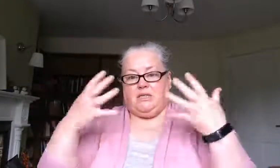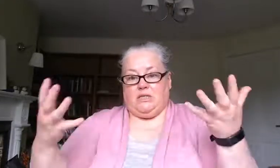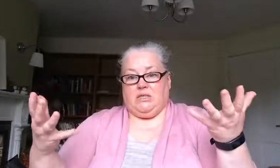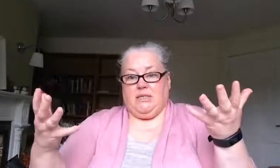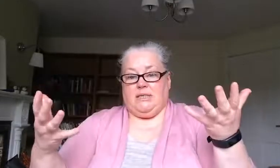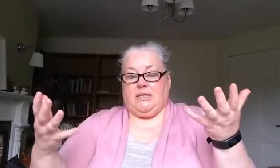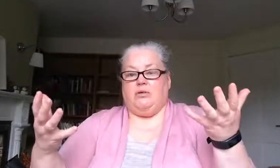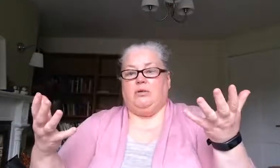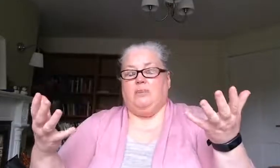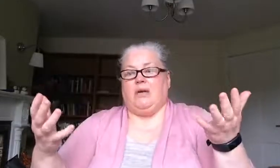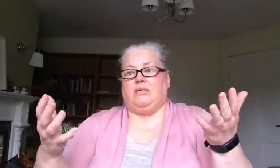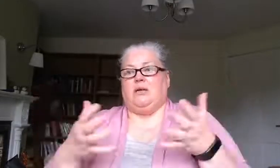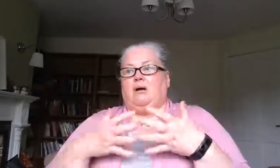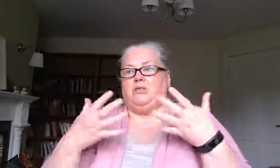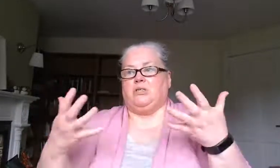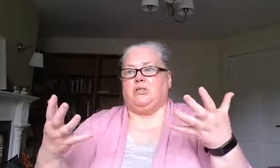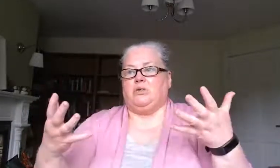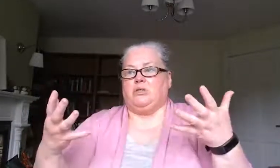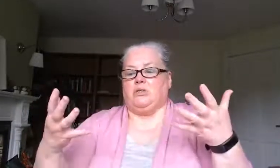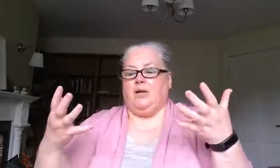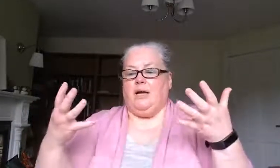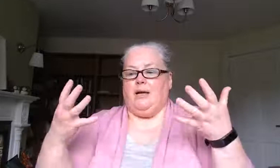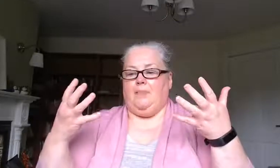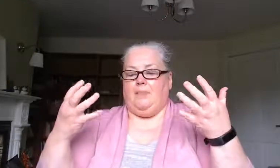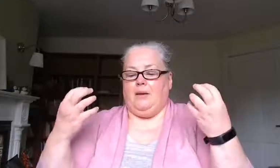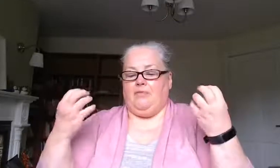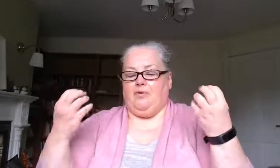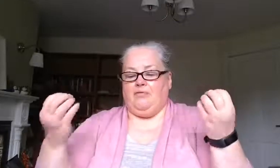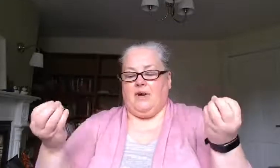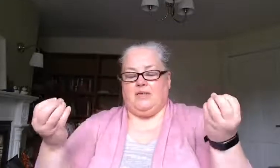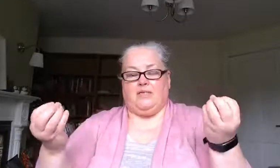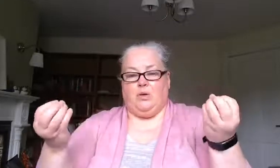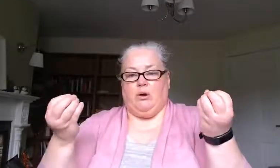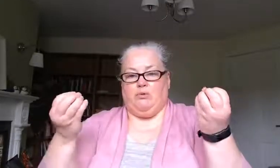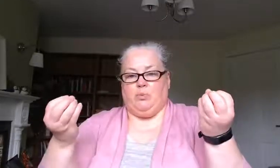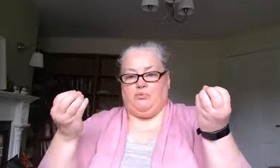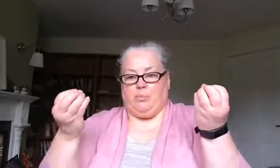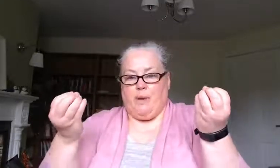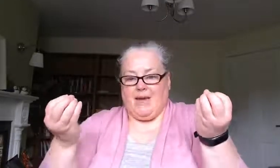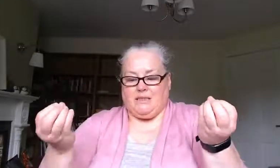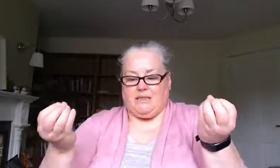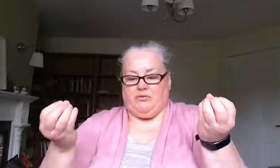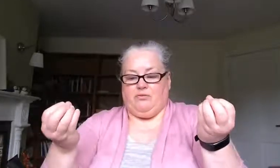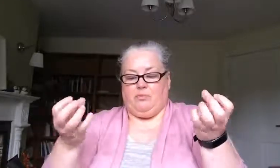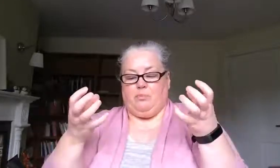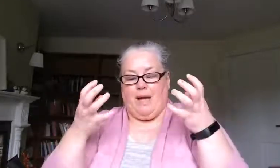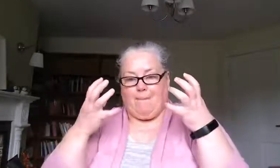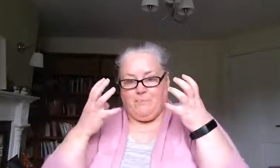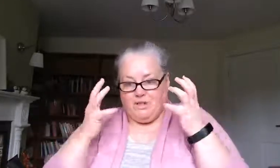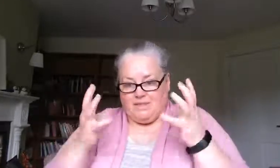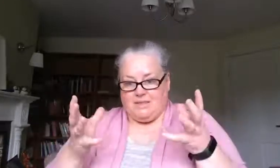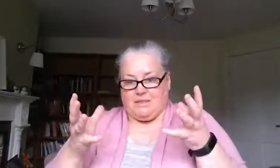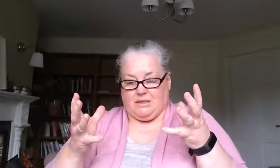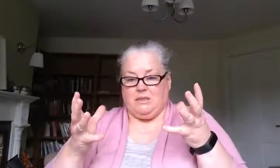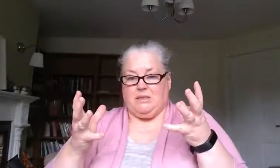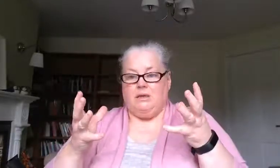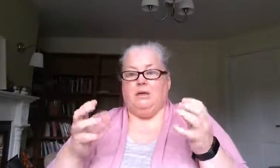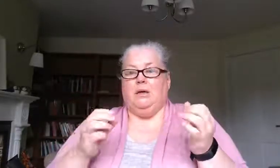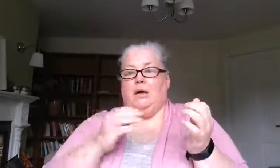let's get talking about it conduct disorder um refers to a group of repetitive and persistent um